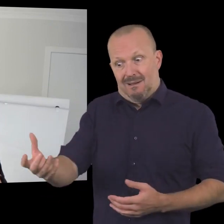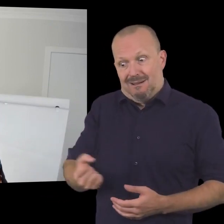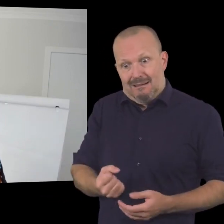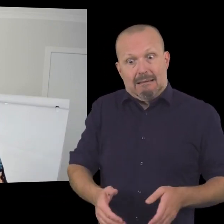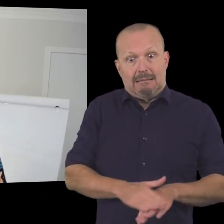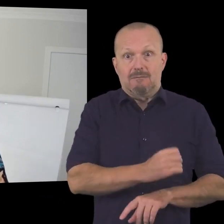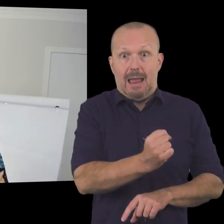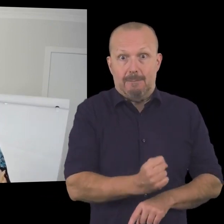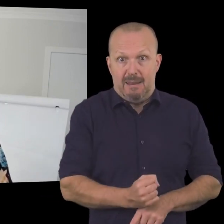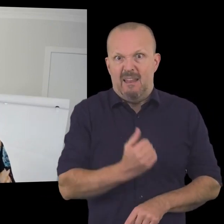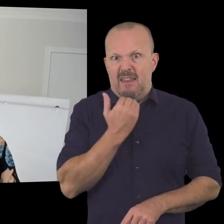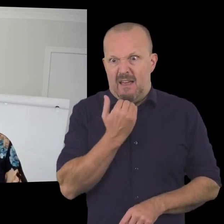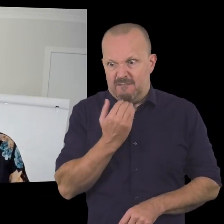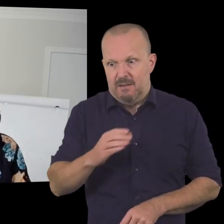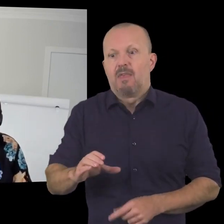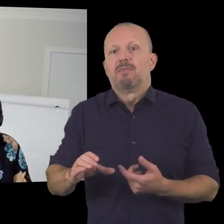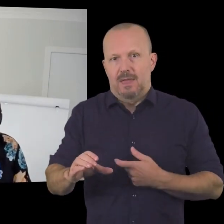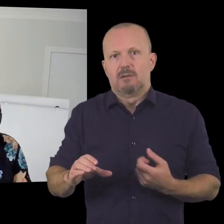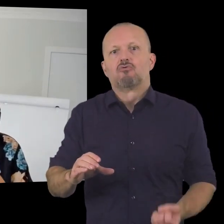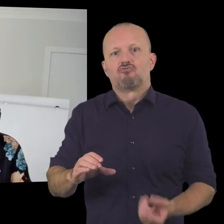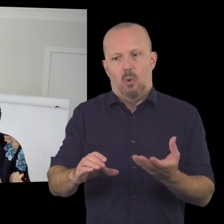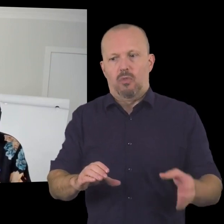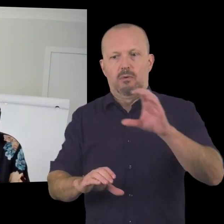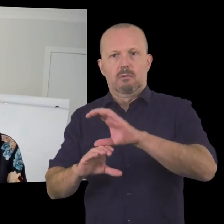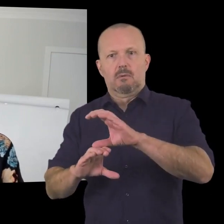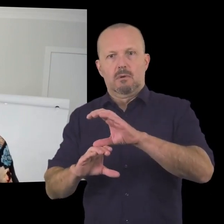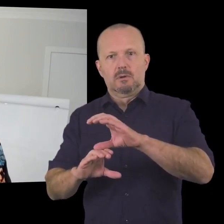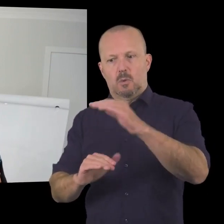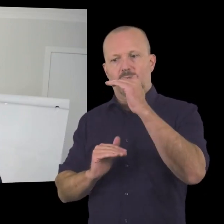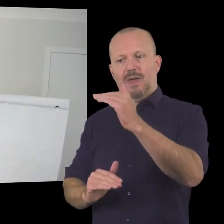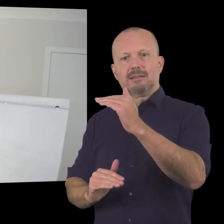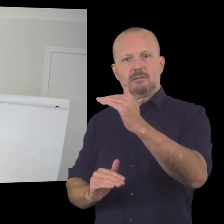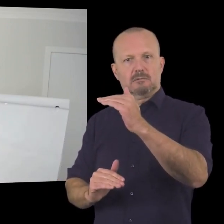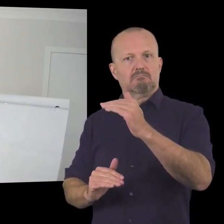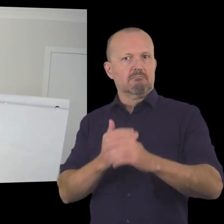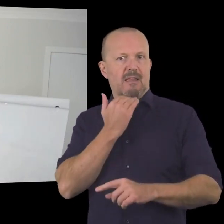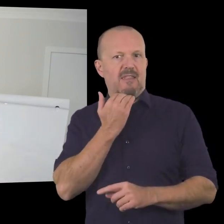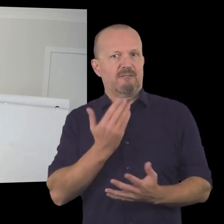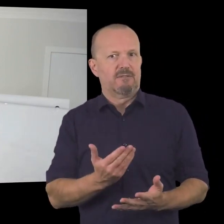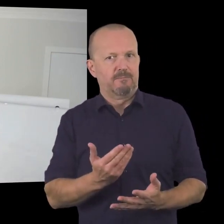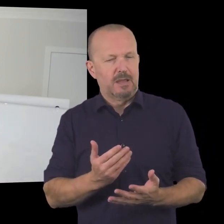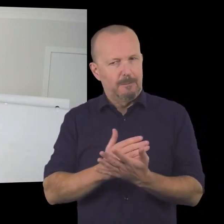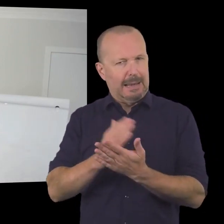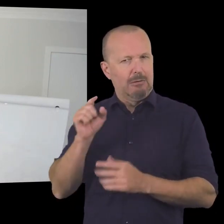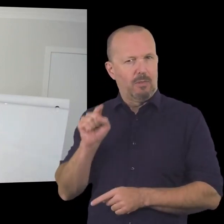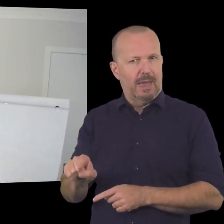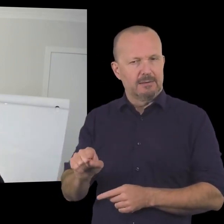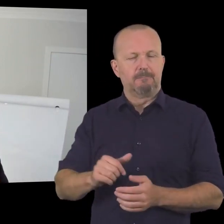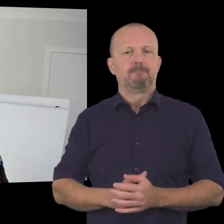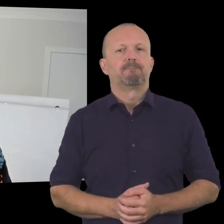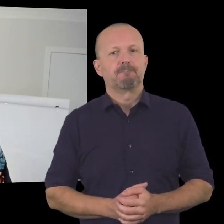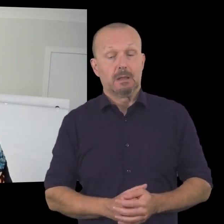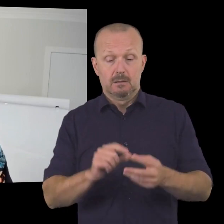so the first step is around having enough funds and be very being really clear around how much do you need